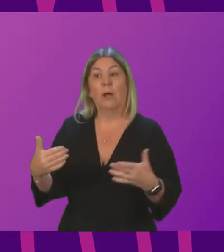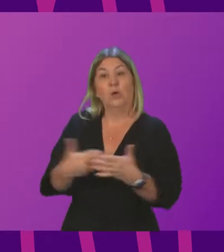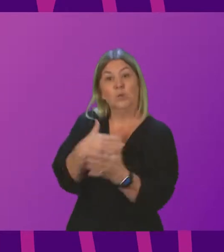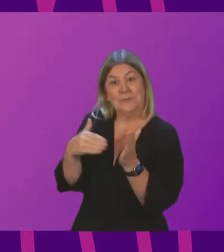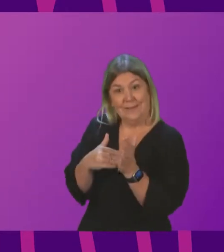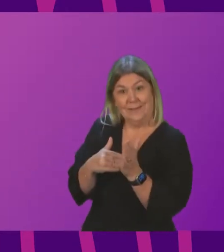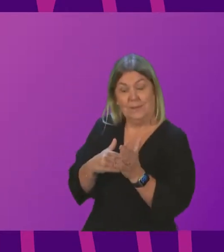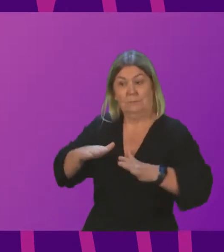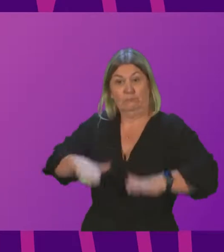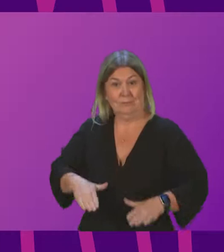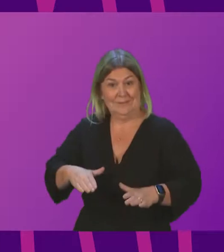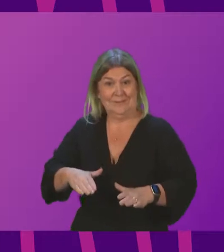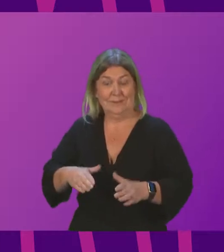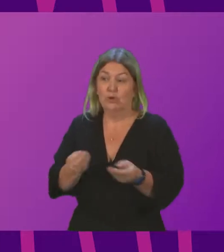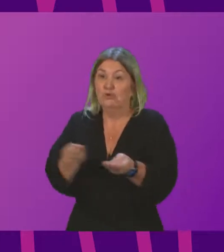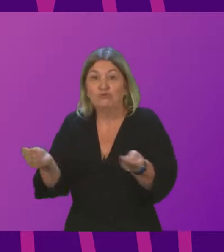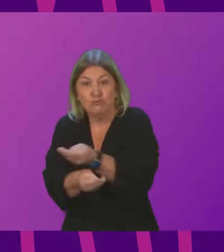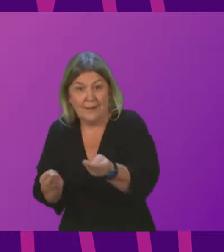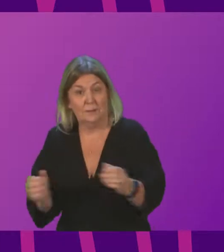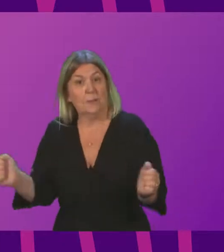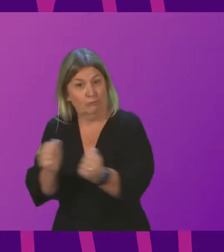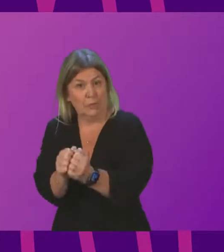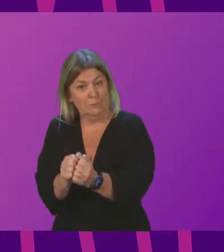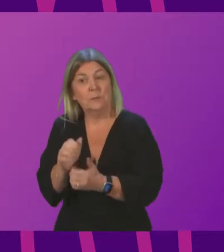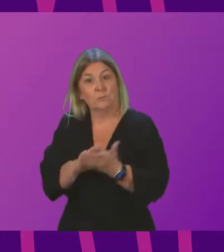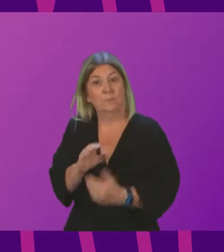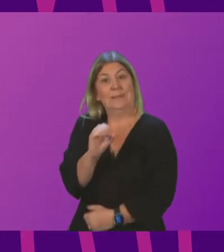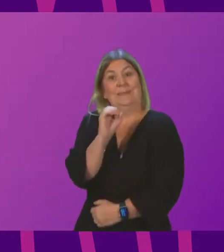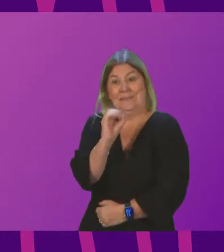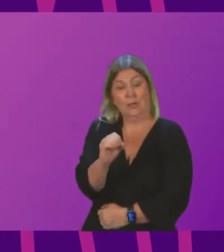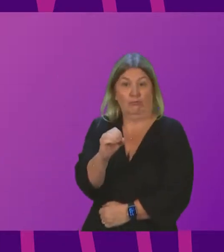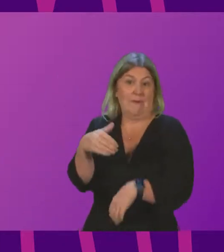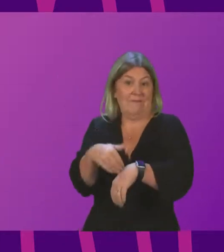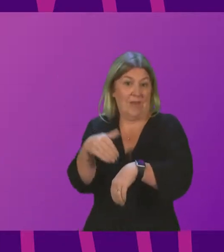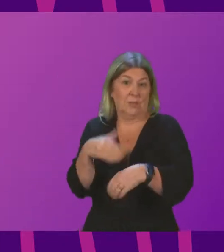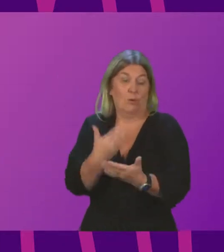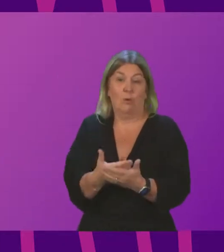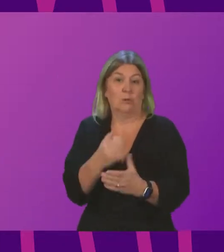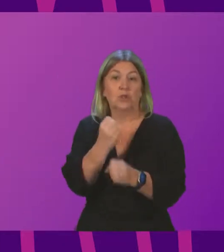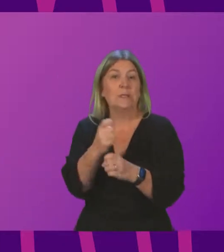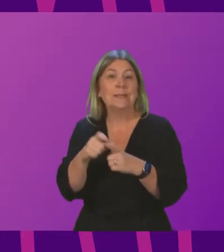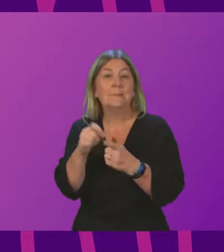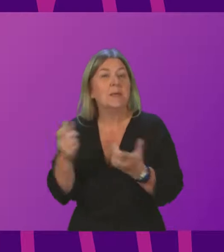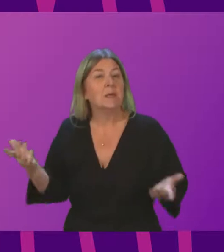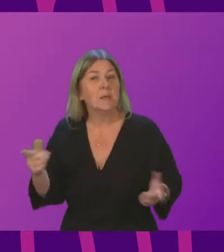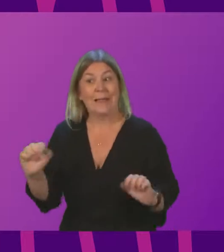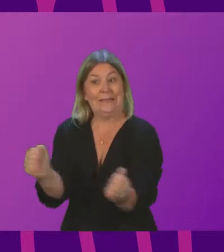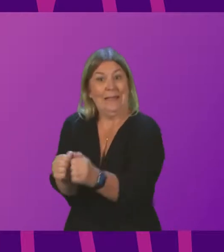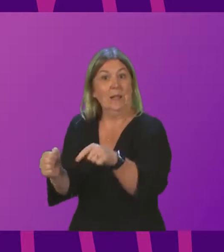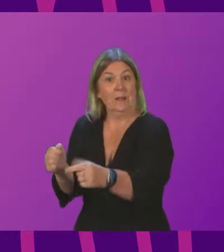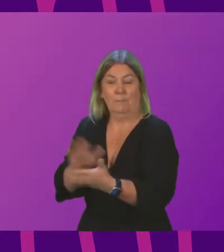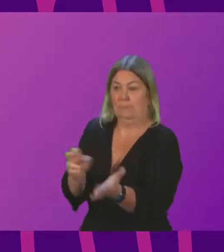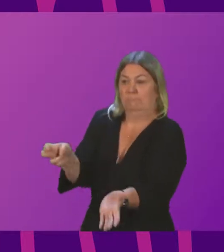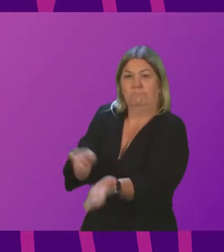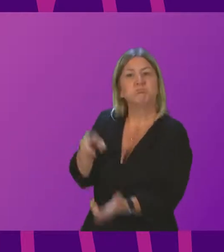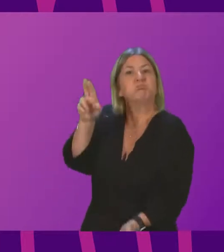agreement would have a 0% impact on UK GDP overall, while the deal would actually deliver a contraction of 0